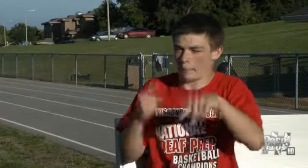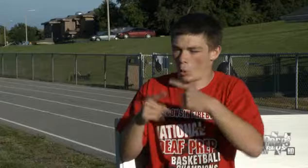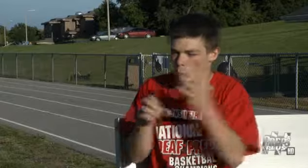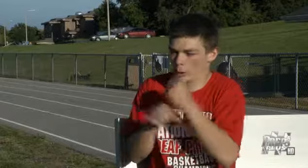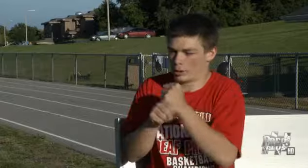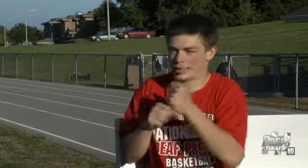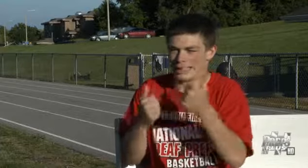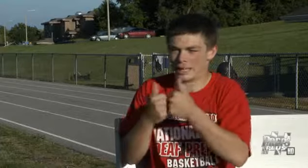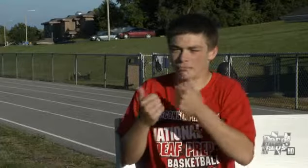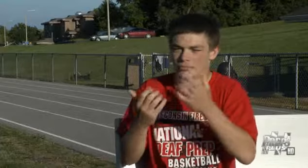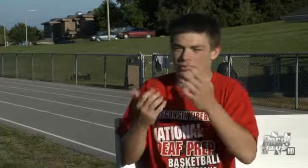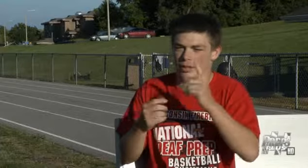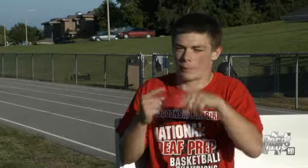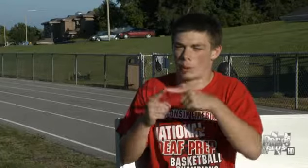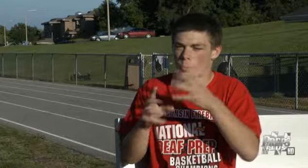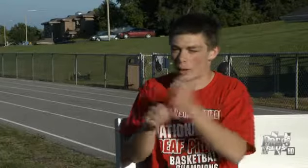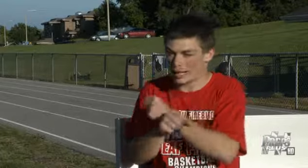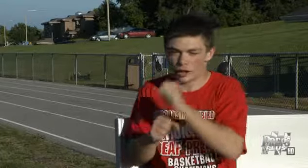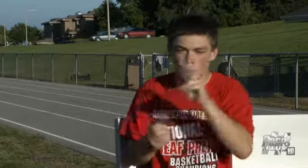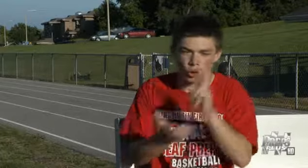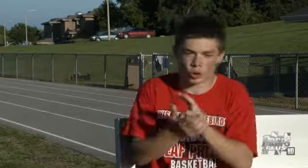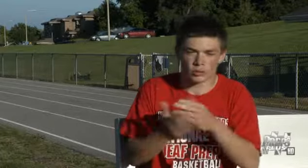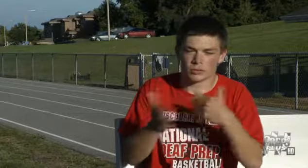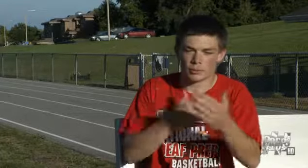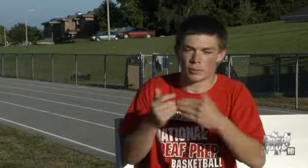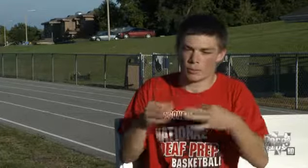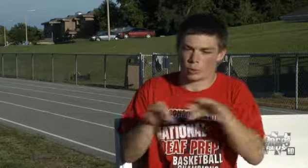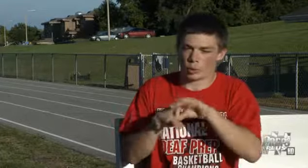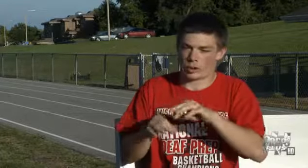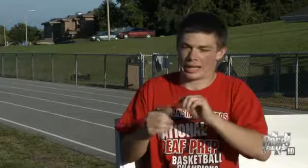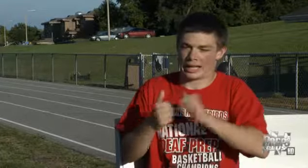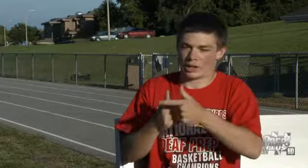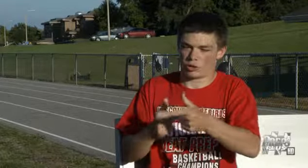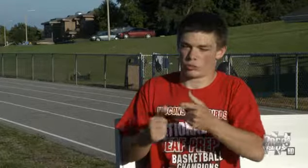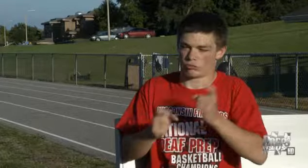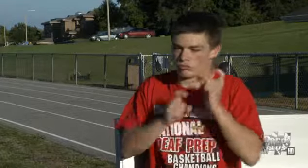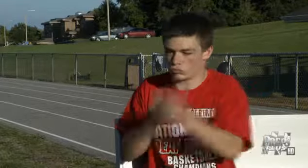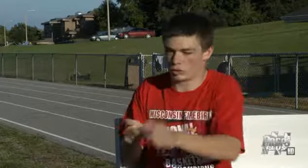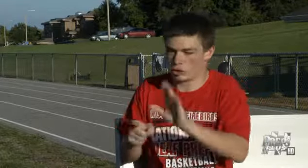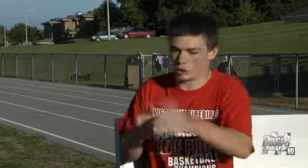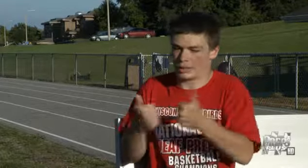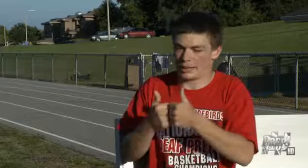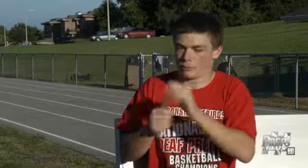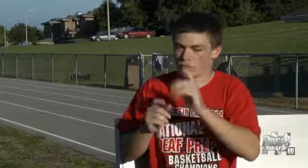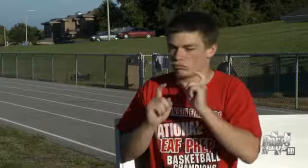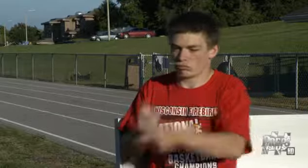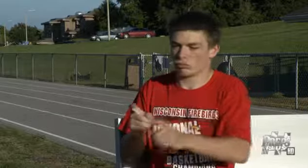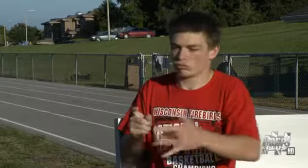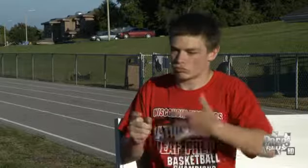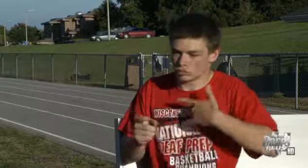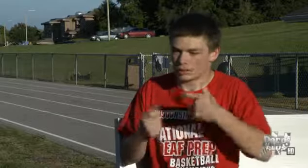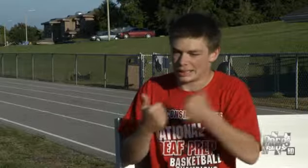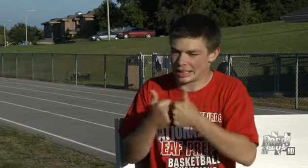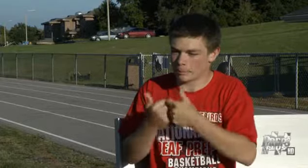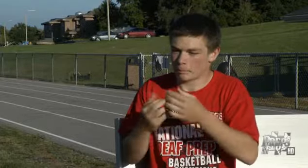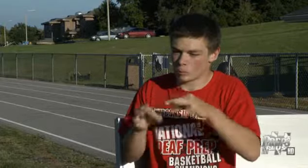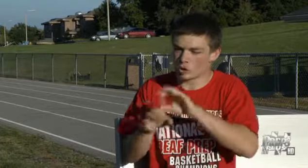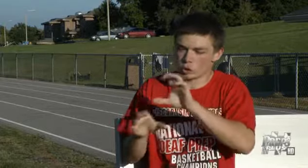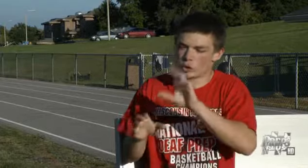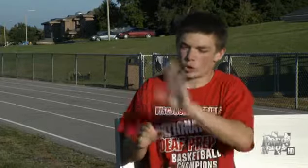The game's not about winning. It really doesn't matter whether we win or lose. It's what you give to the game. It's the heart that you put in your game.